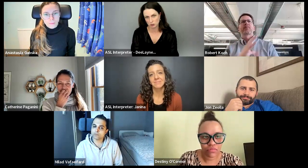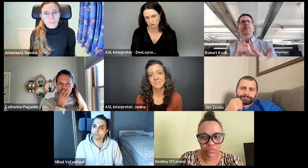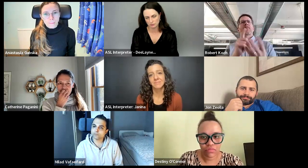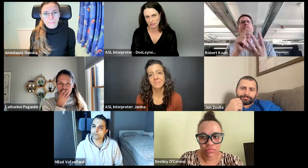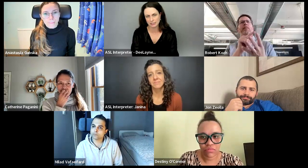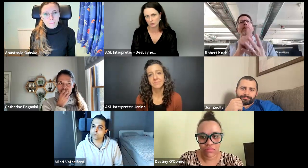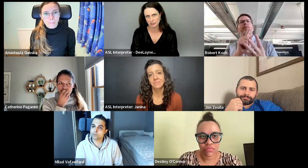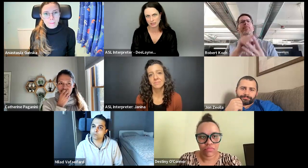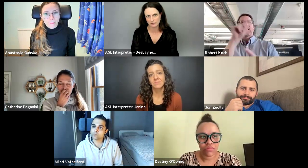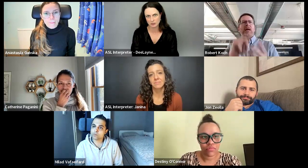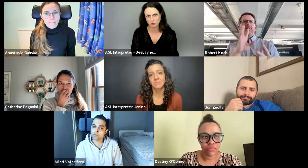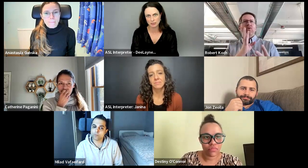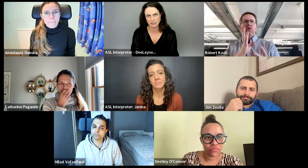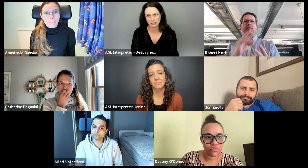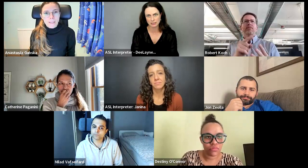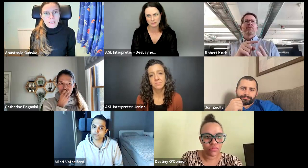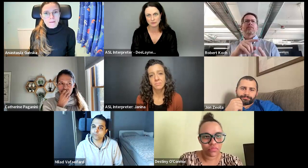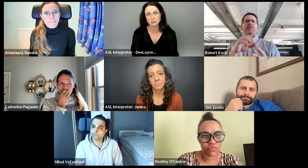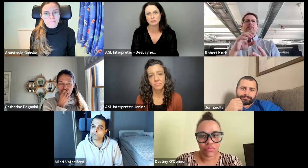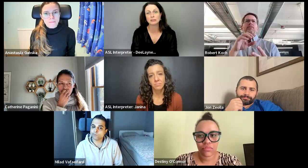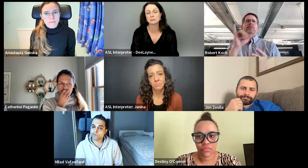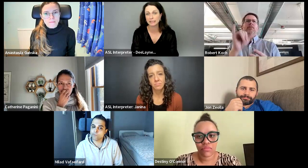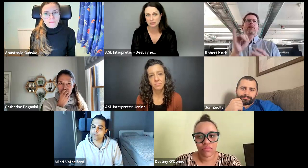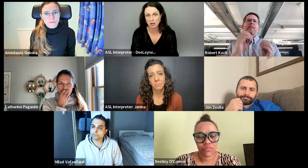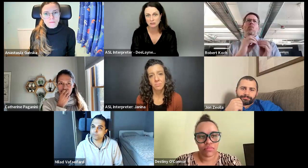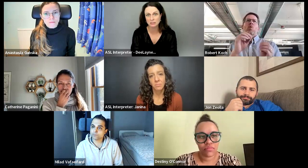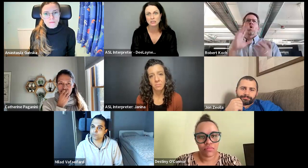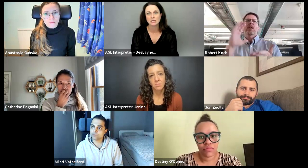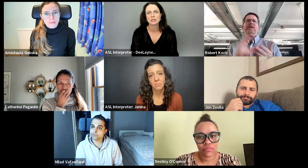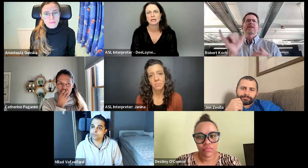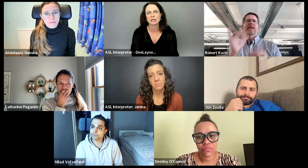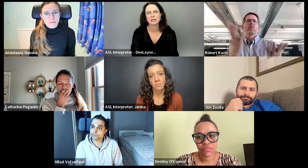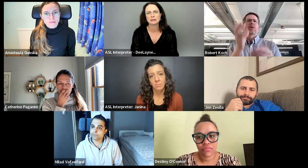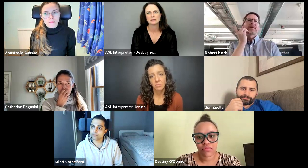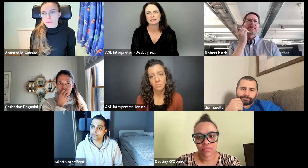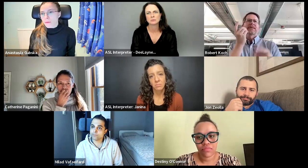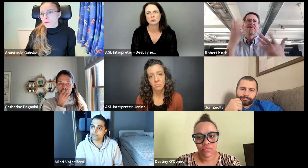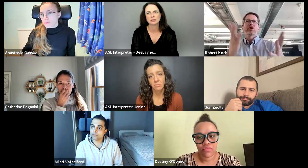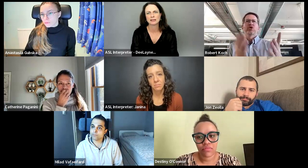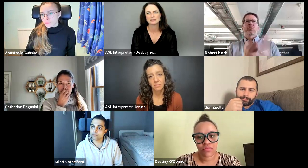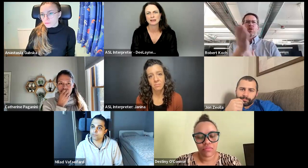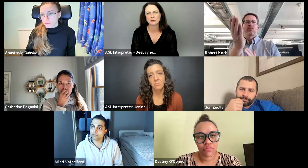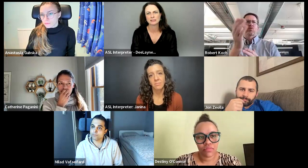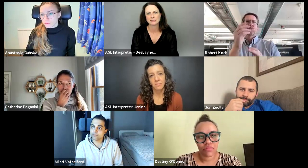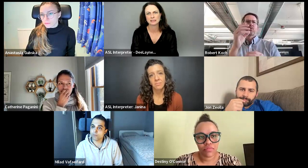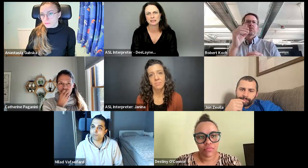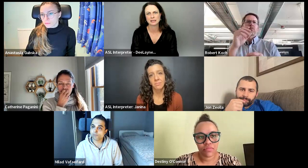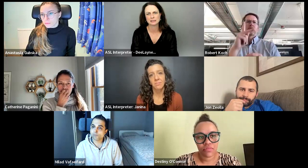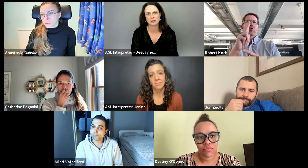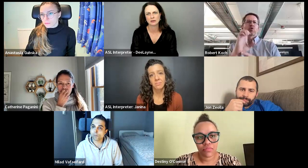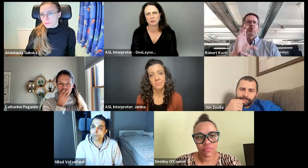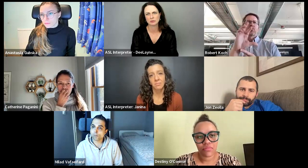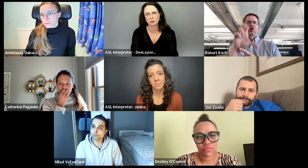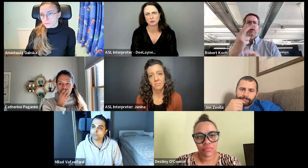not official. The next one is not official. But there's going to be some lightning talks. And that's more or less like what Destiny